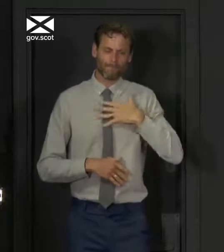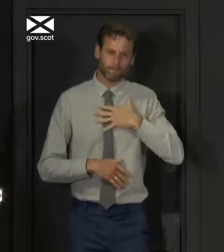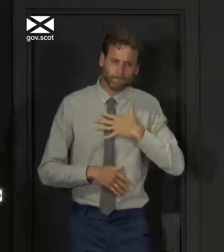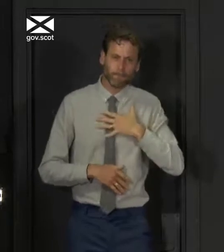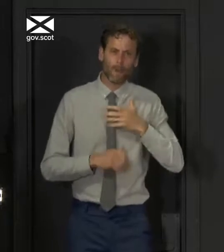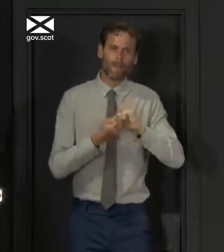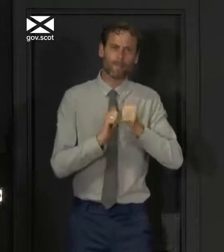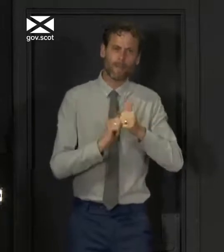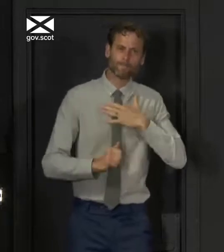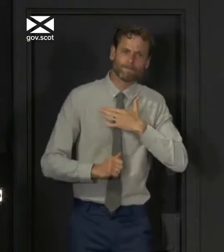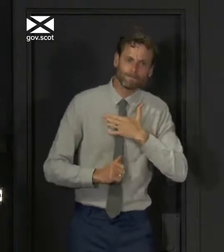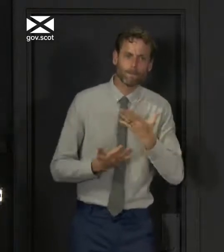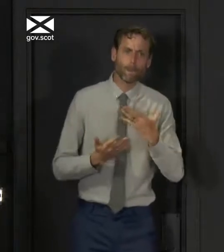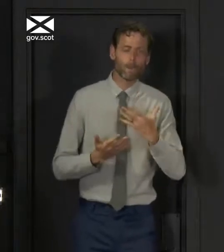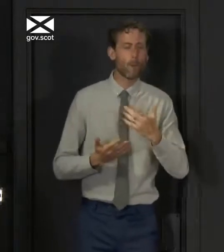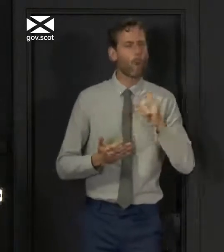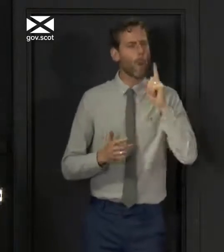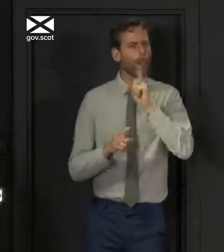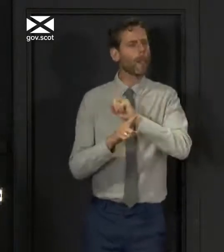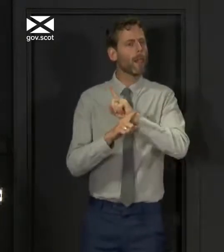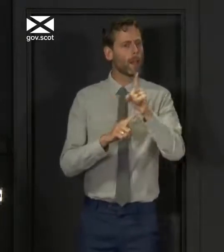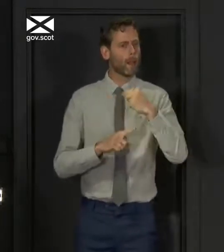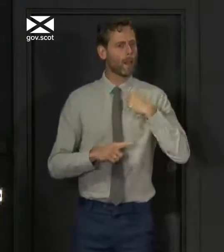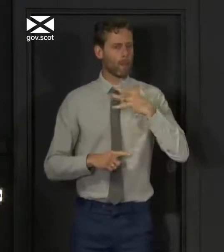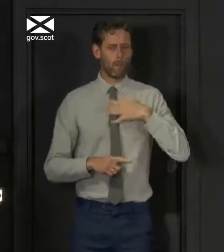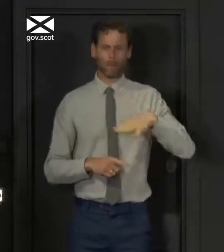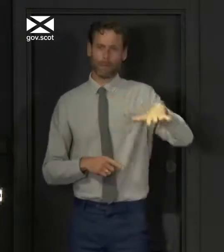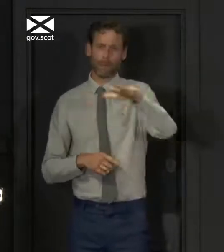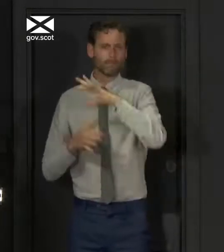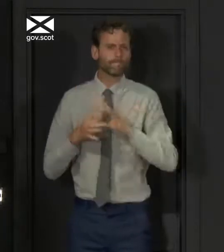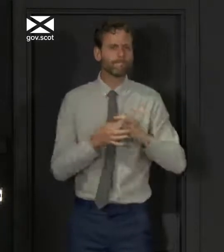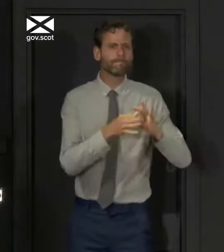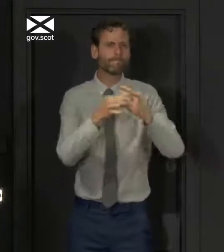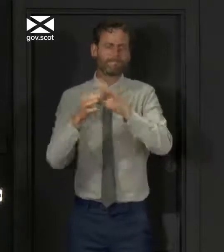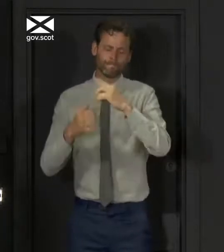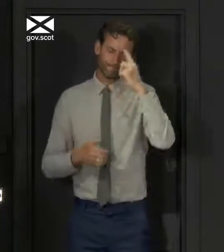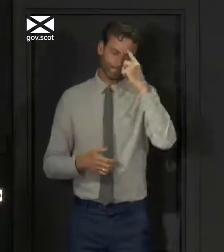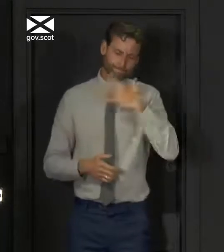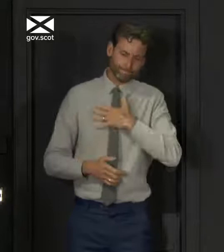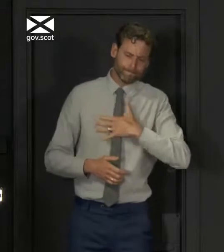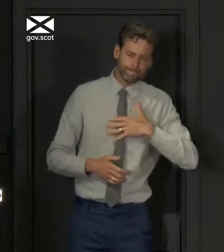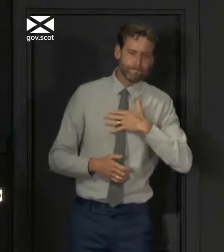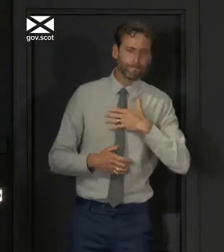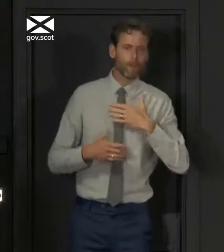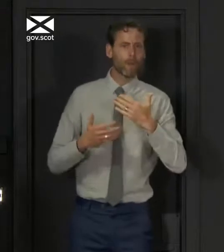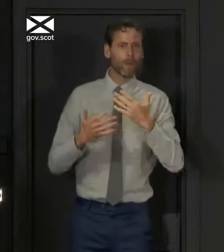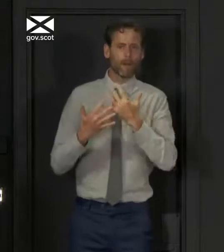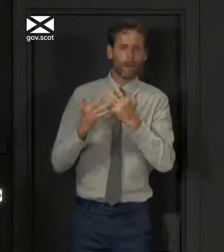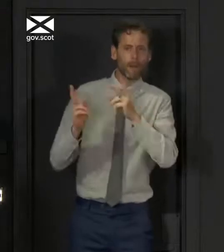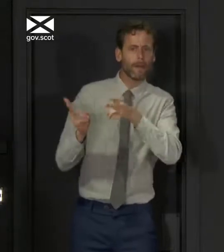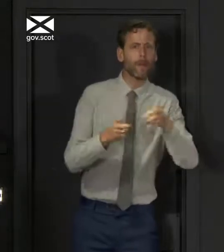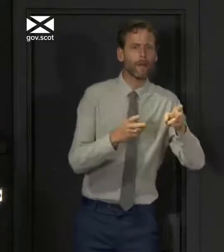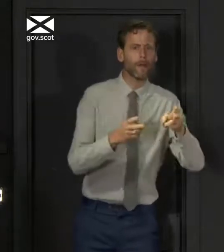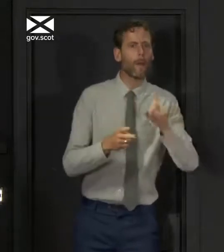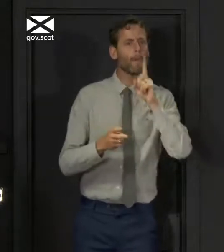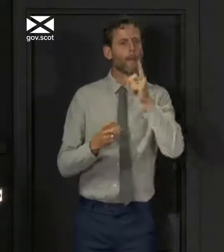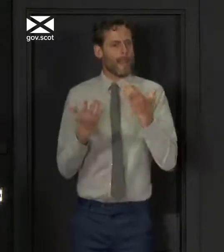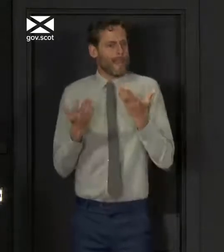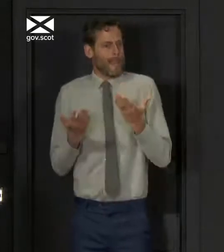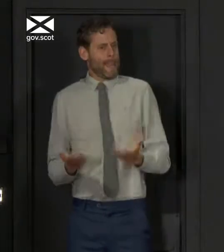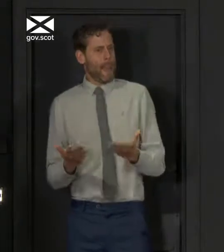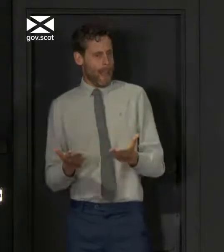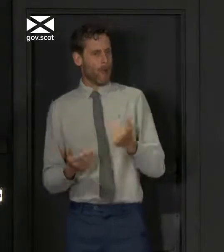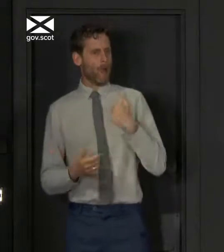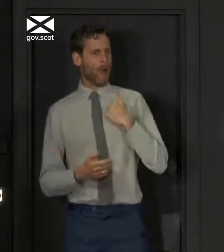collectively as a nation, to remember and mourn that loss. But for now, let me send my condolences to